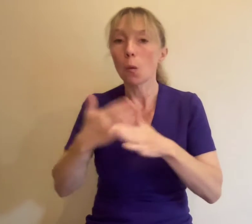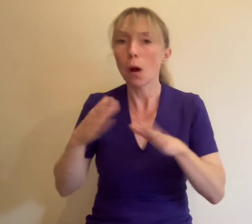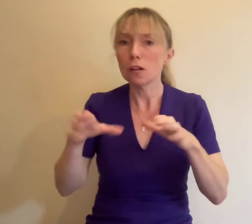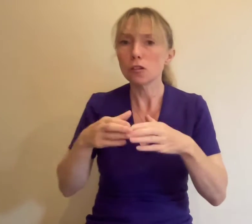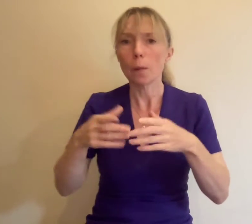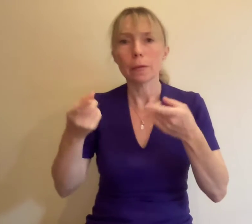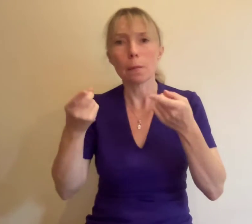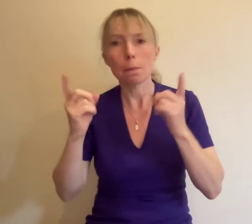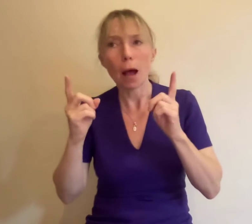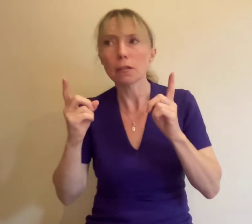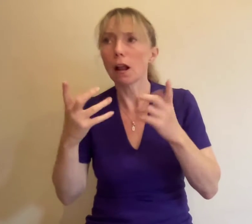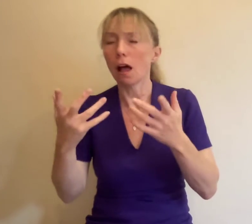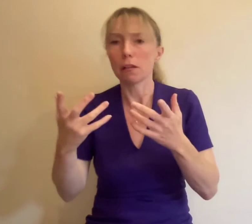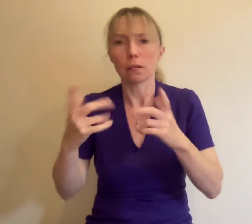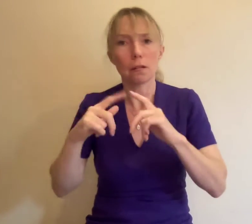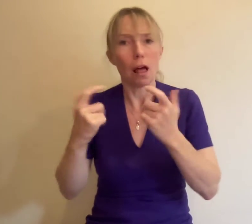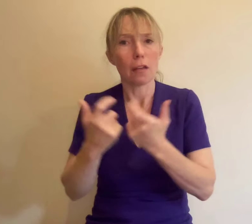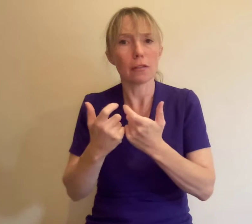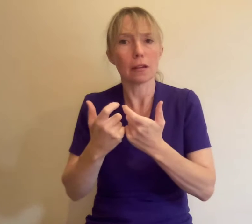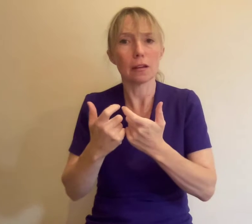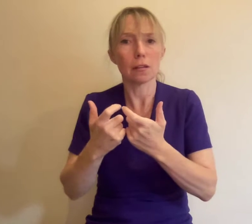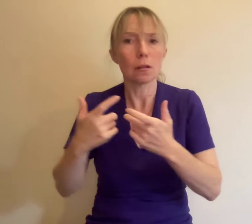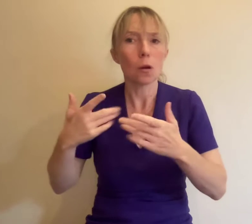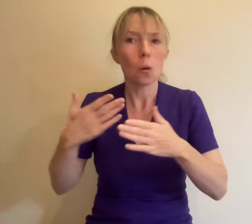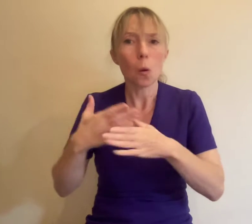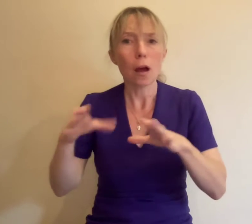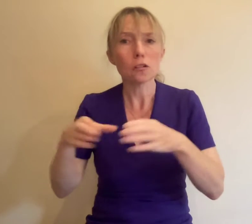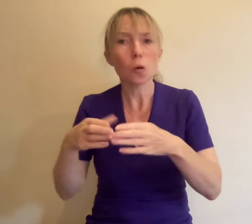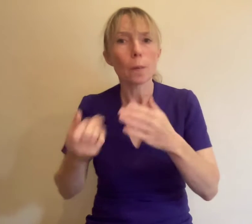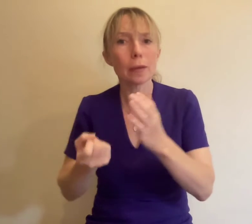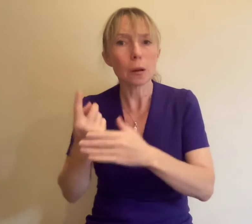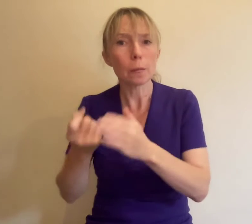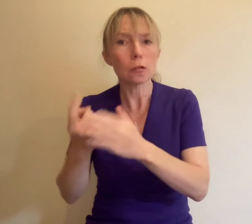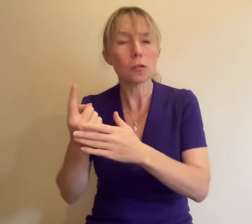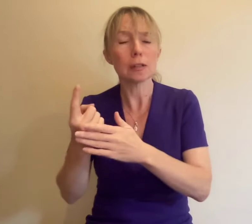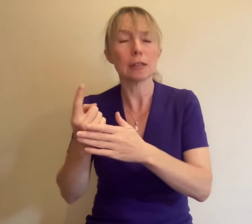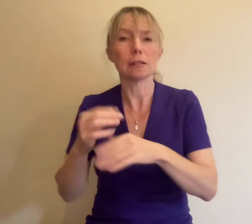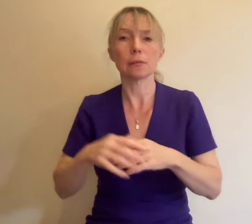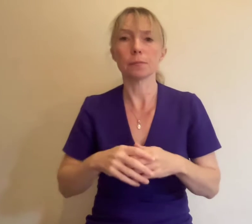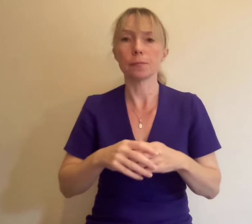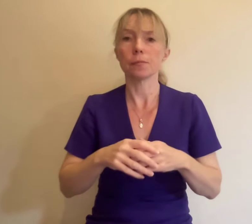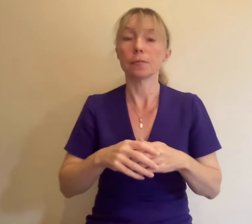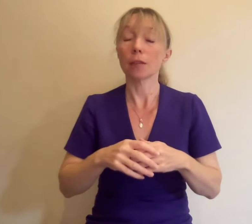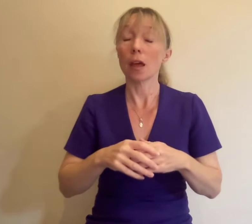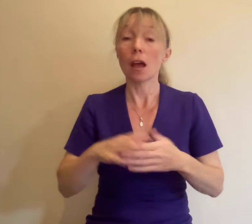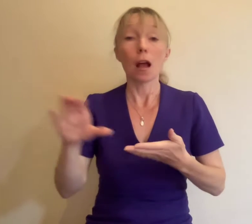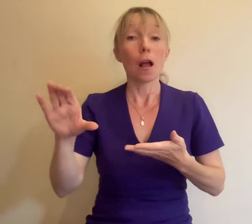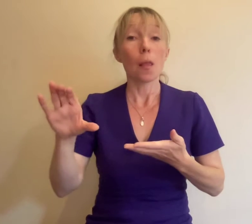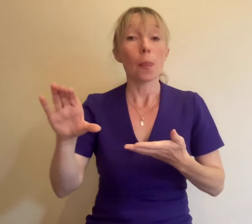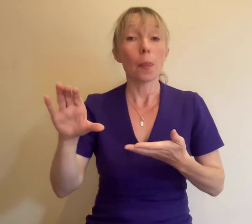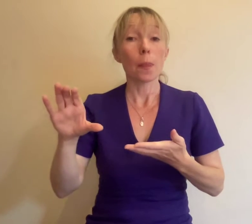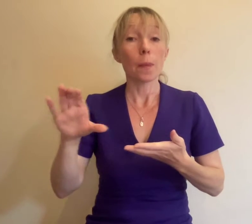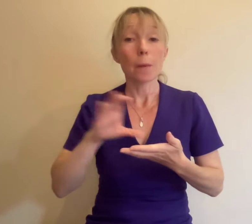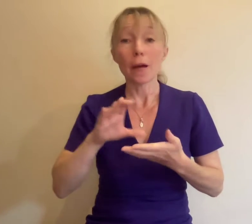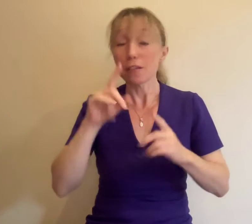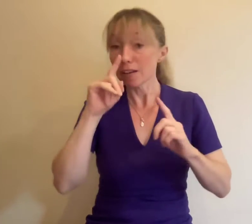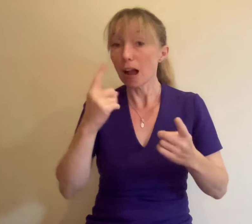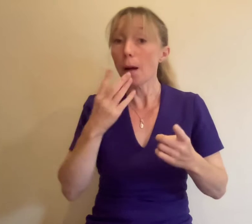networking events and opportunities 18. A bursary cannot be used for the following 18.